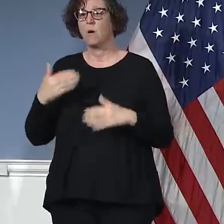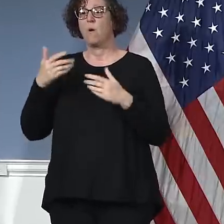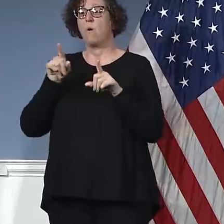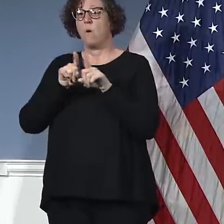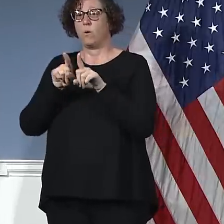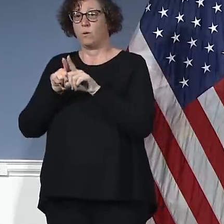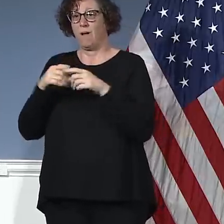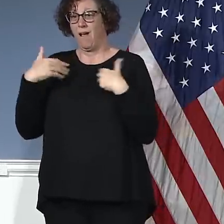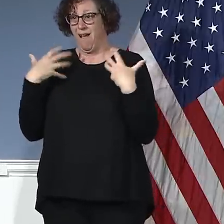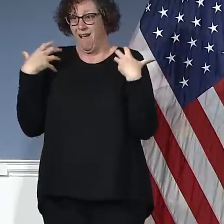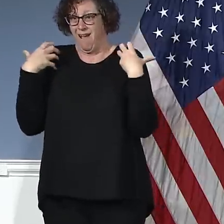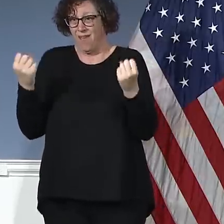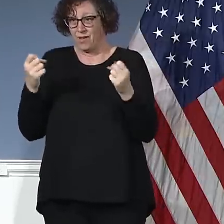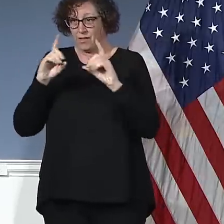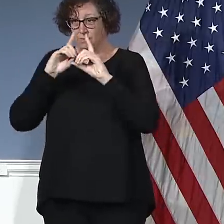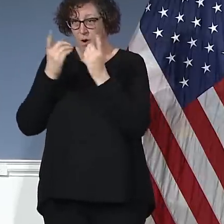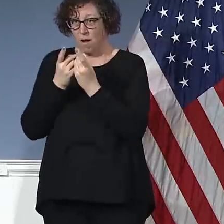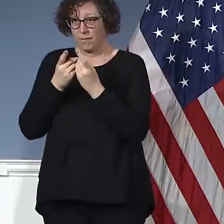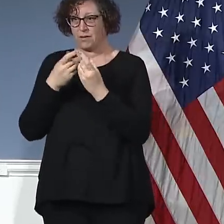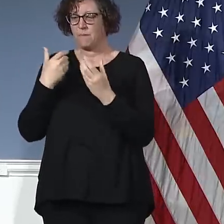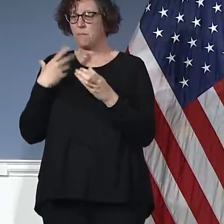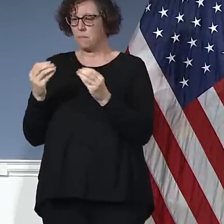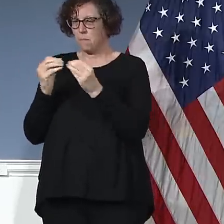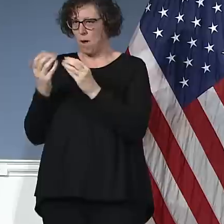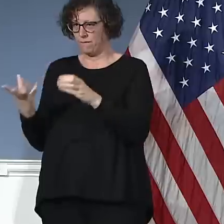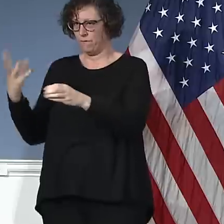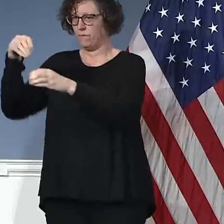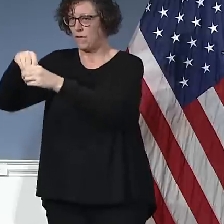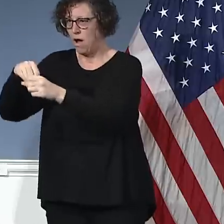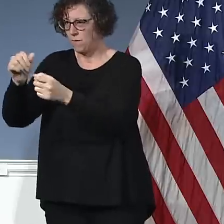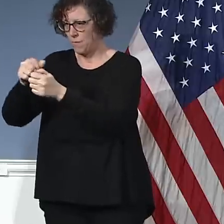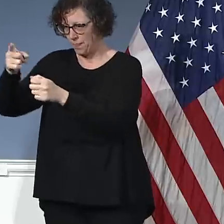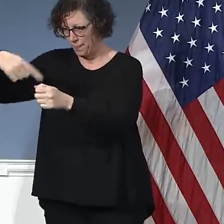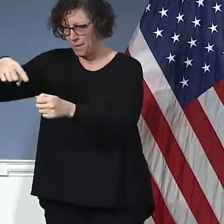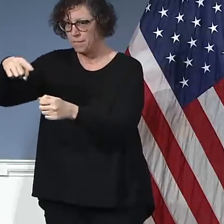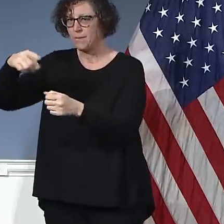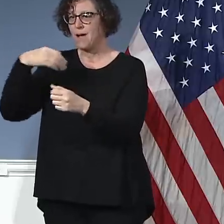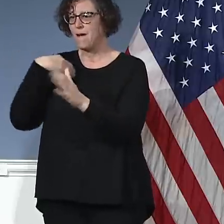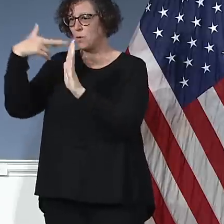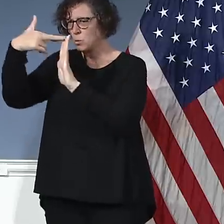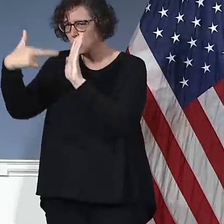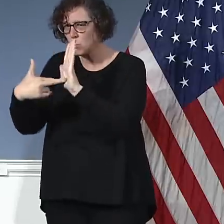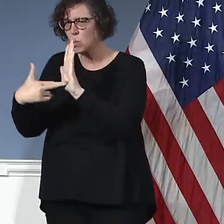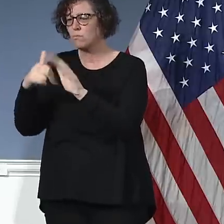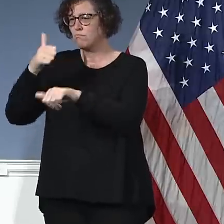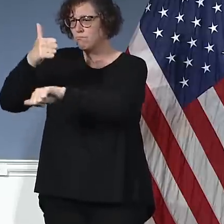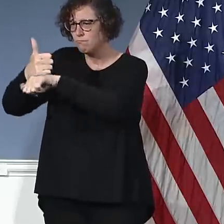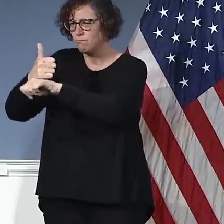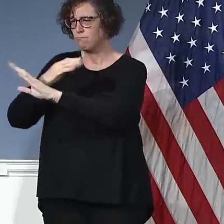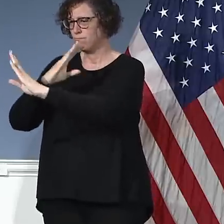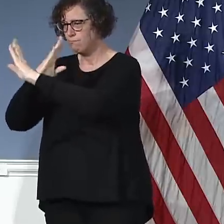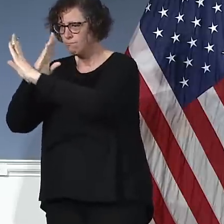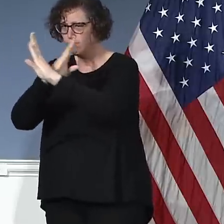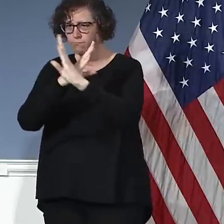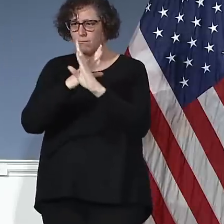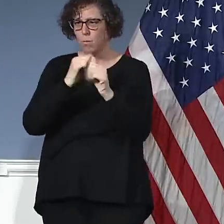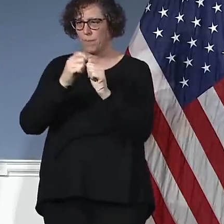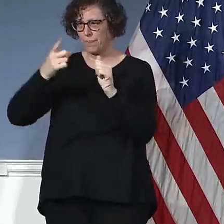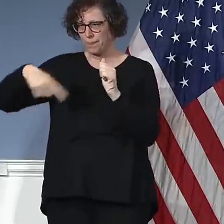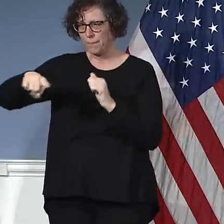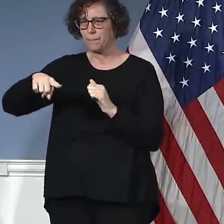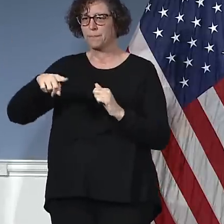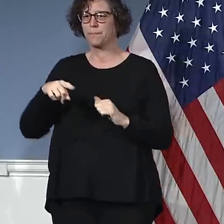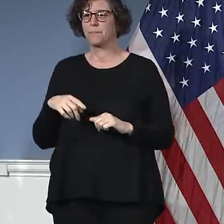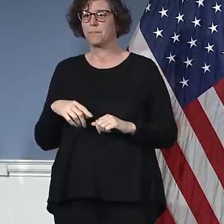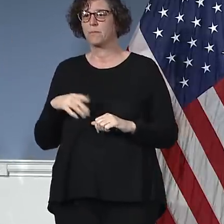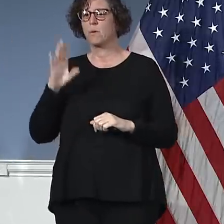So there's really intense focus to keep making adjustments and keep protecting people and anyone who needs special care